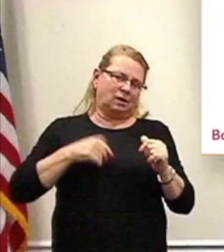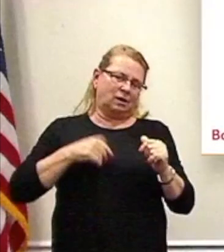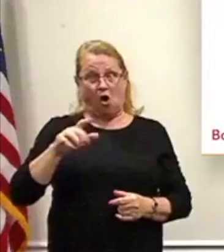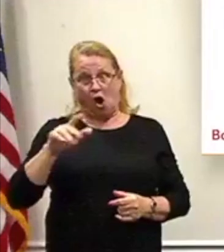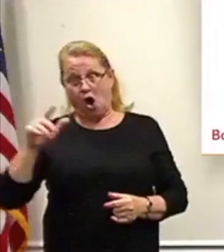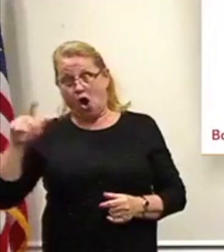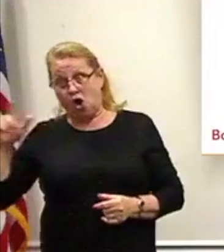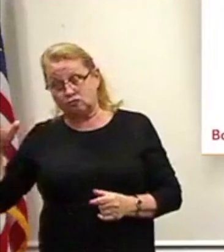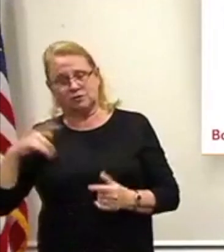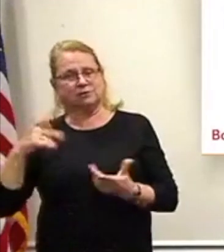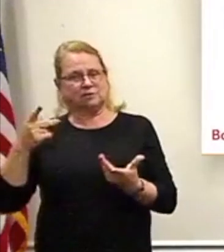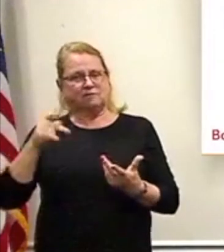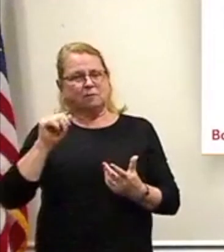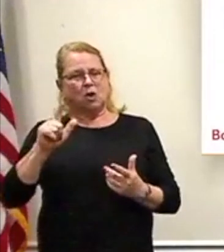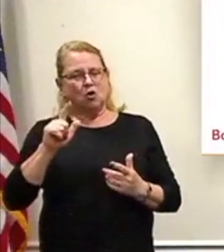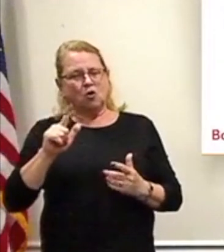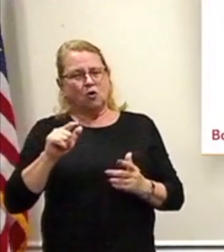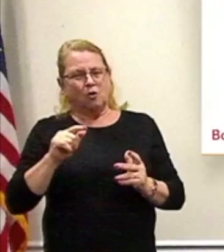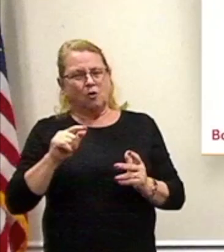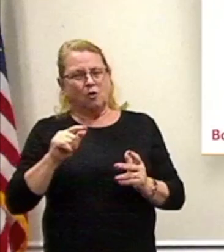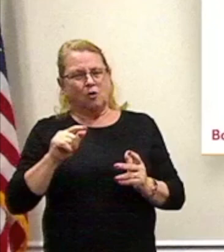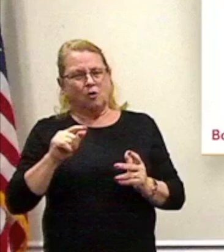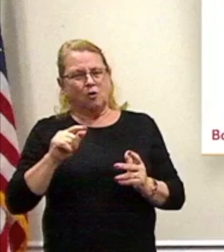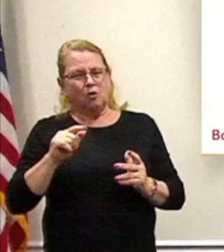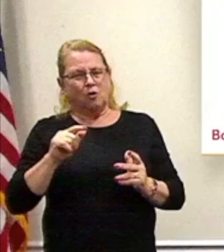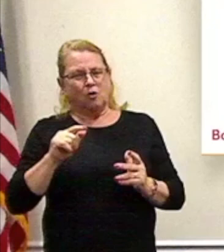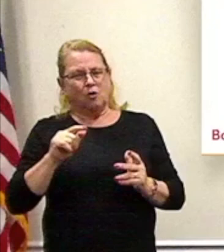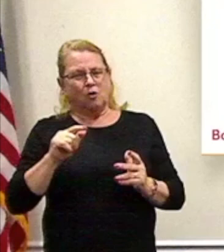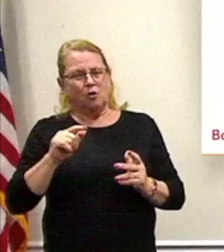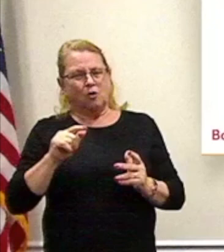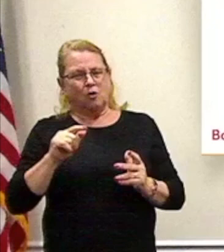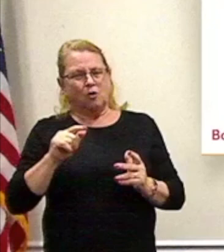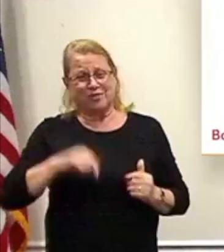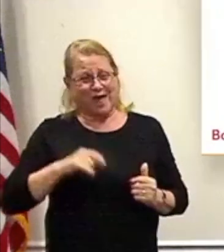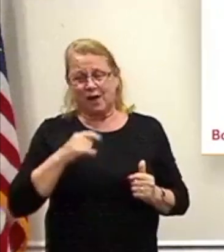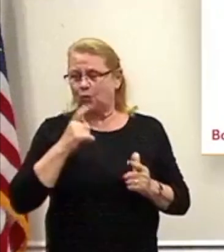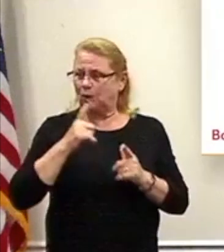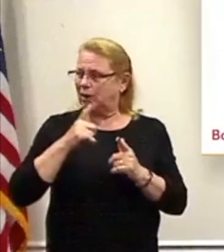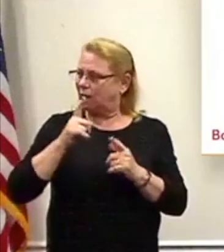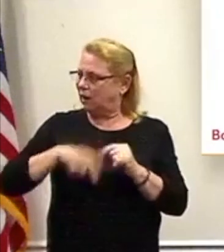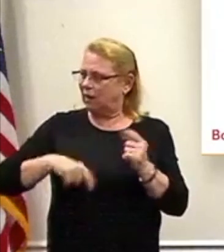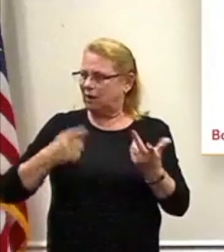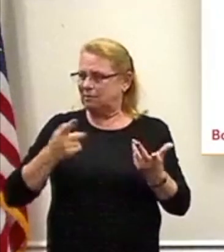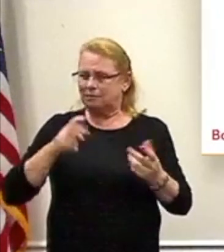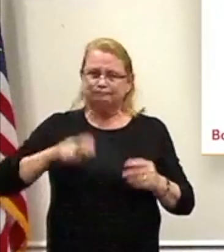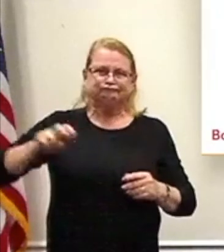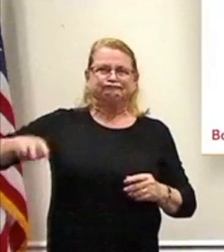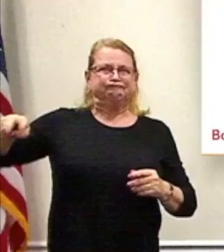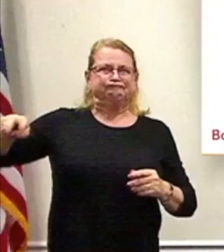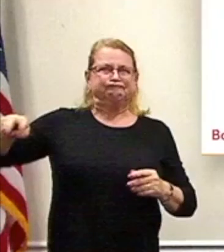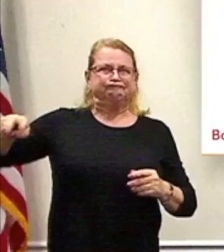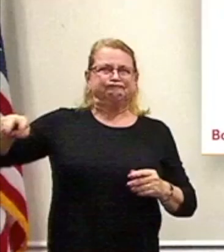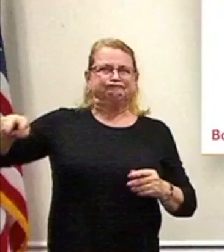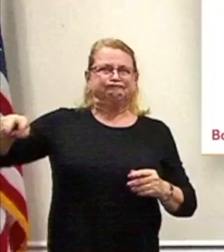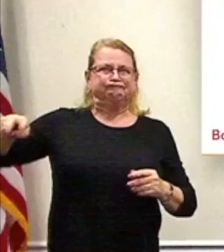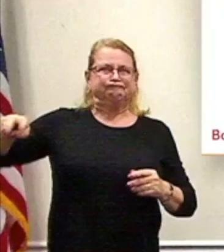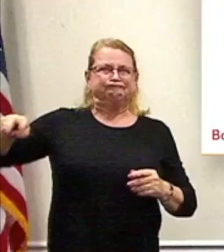sites open because there isn't the technology to support it. You can't go from one election district to another and run the risk of